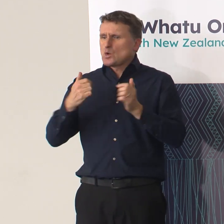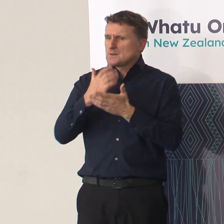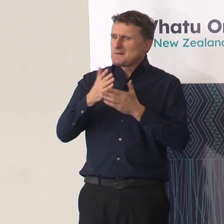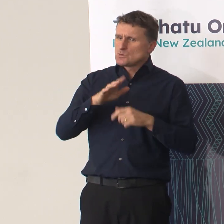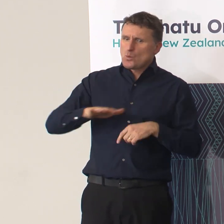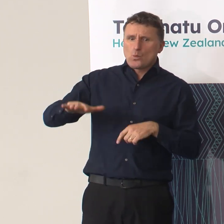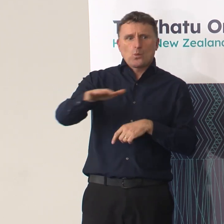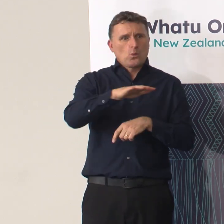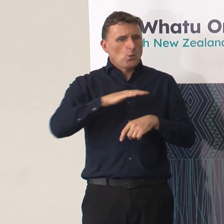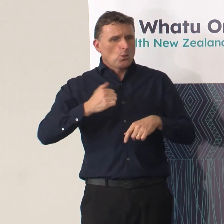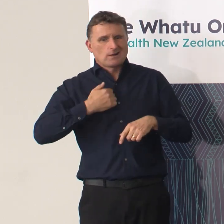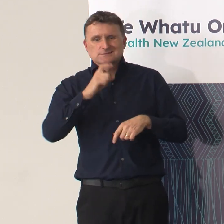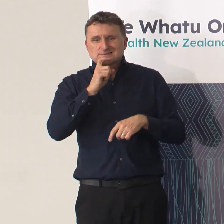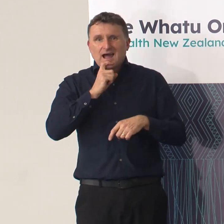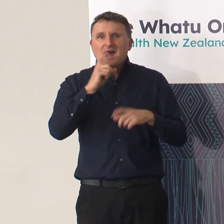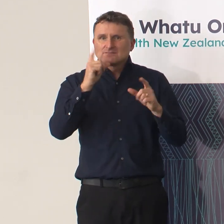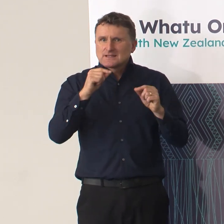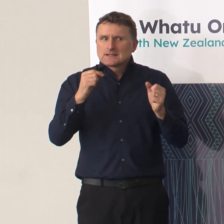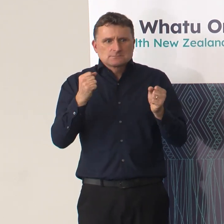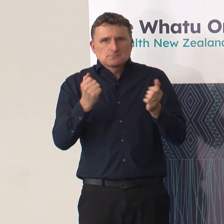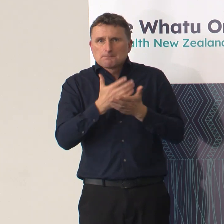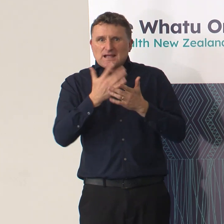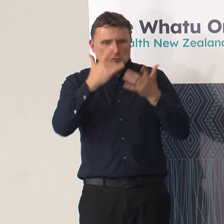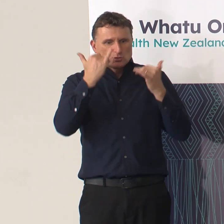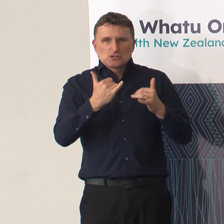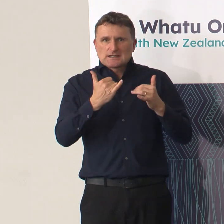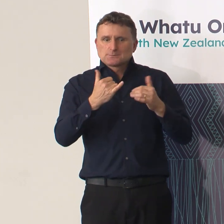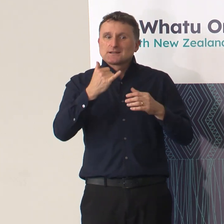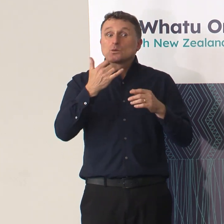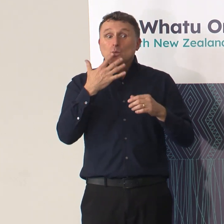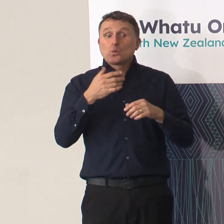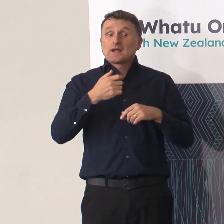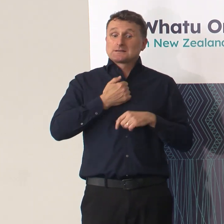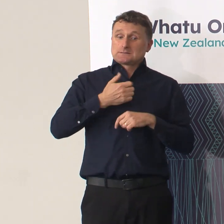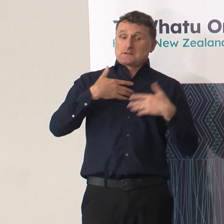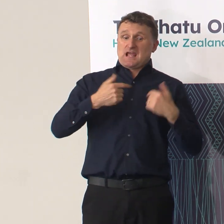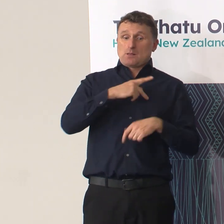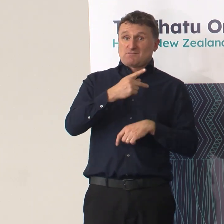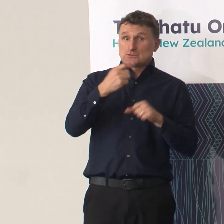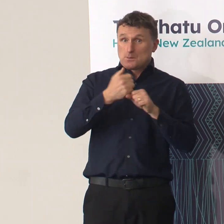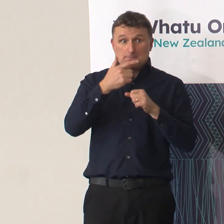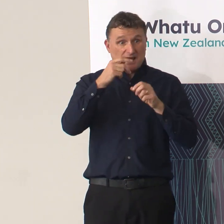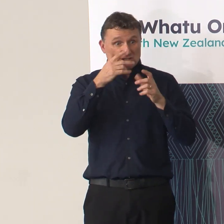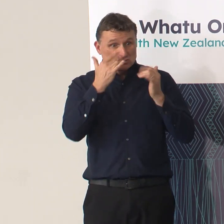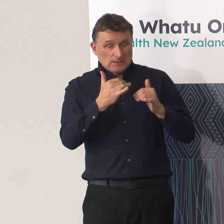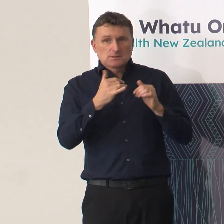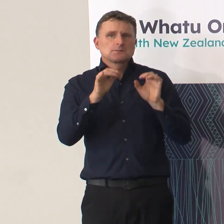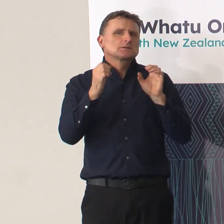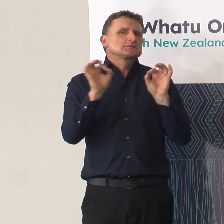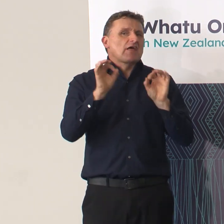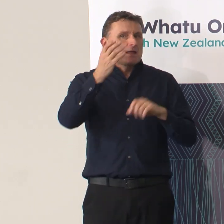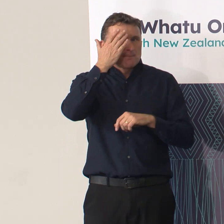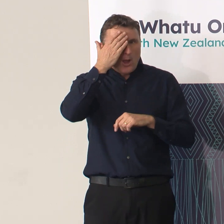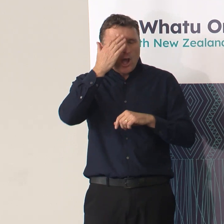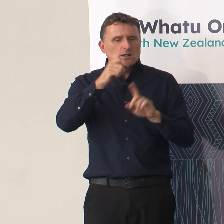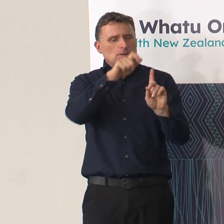the system are able to make judgements that don't include any bias, whether it be against people who may have a drug history,